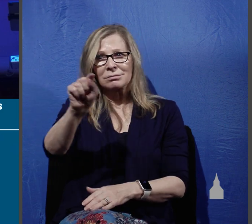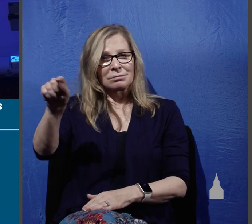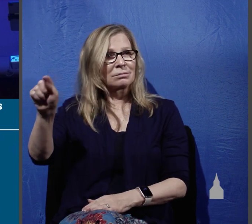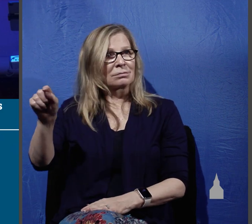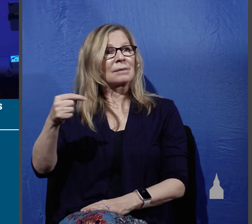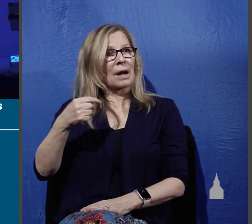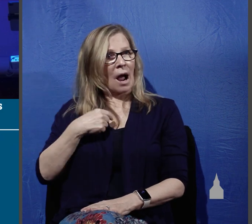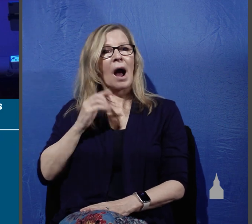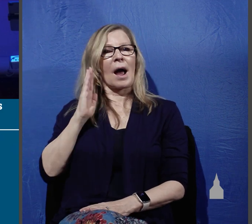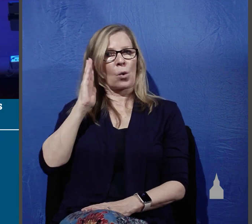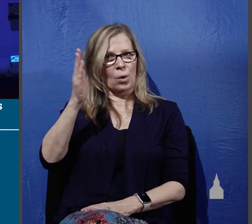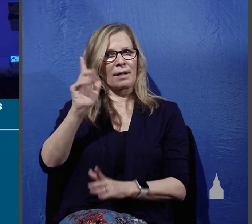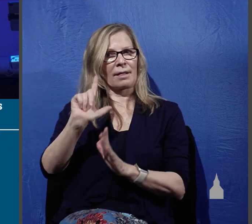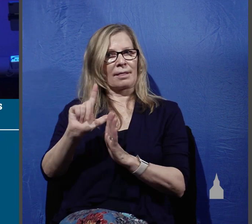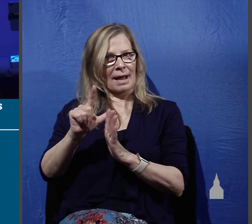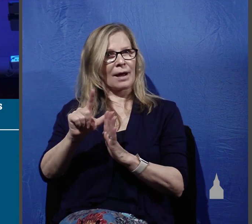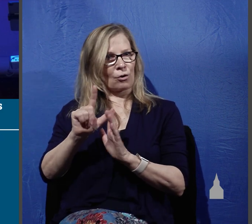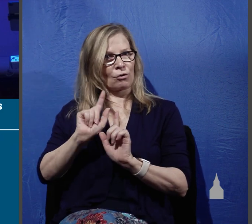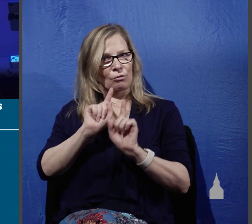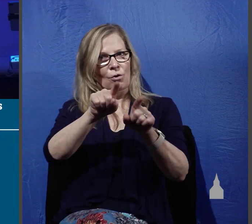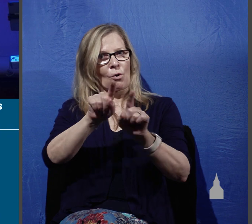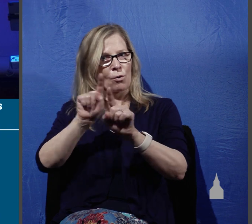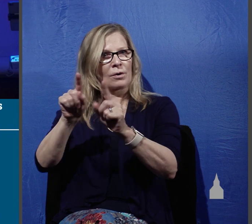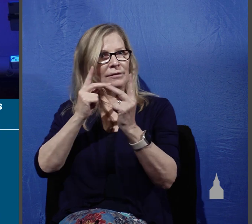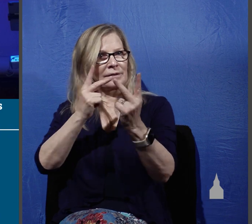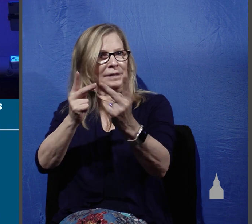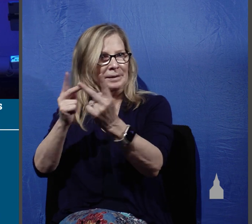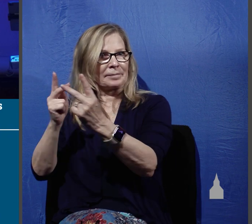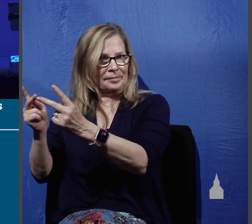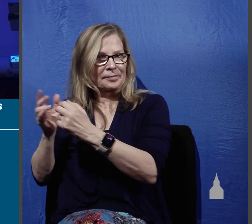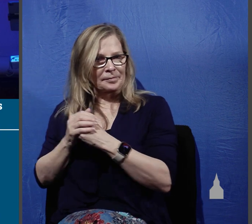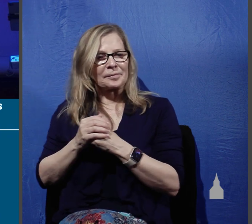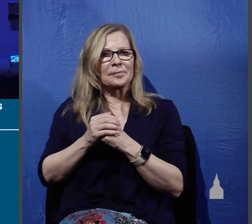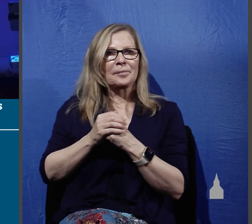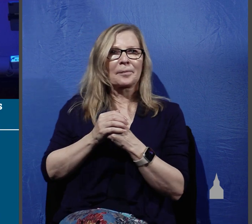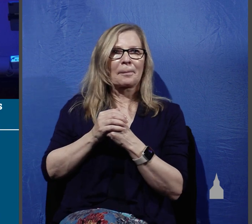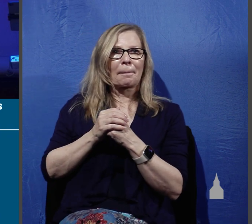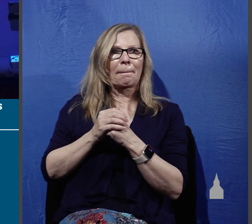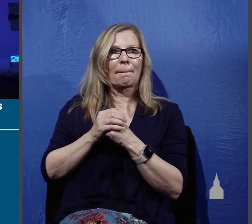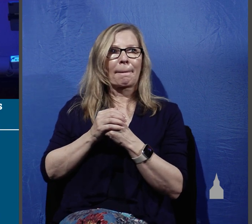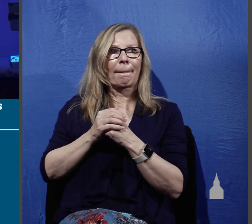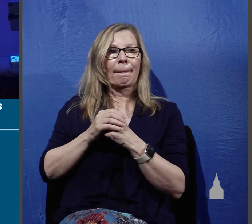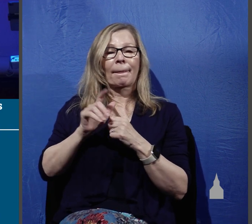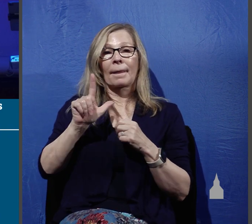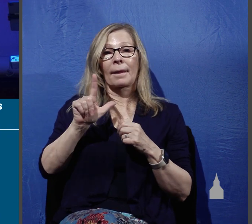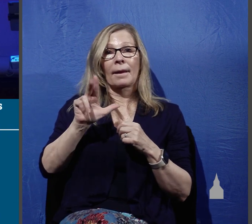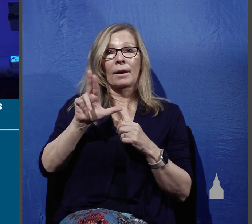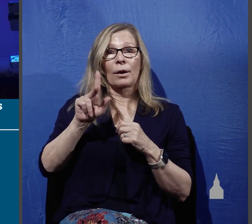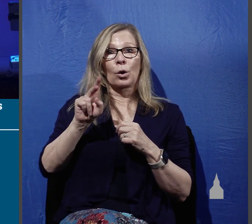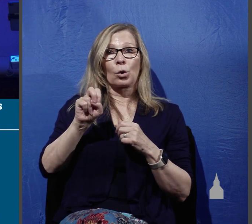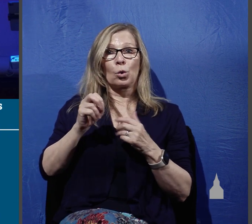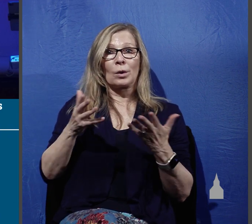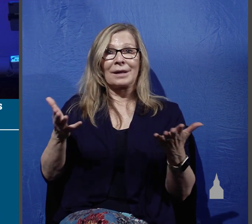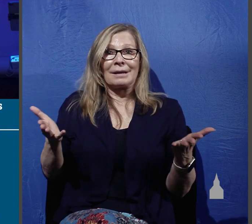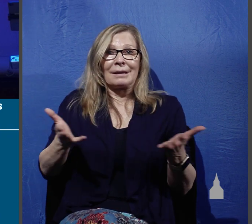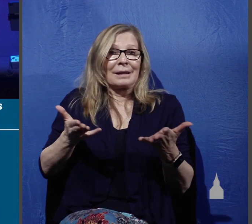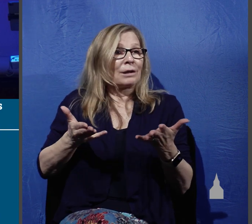he was soon to come. Now all that Luke is doing here, he's just setting the scene for us.